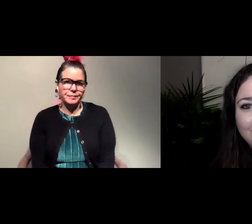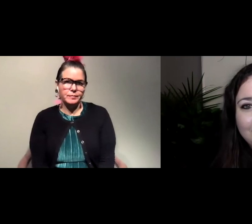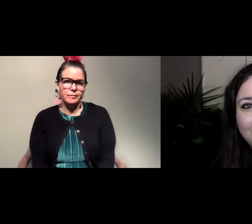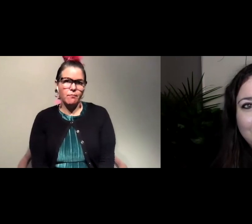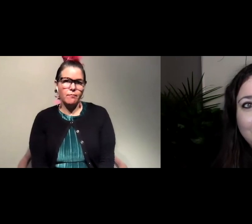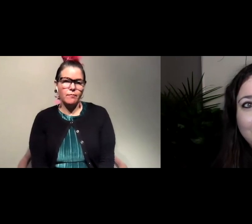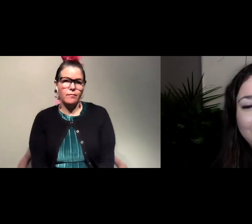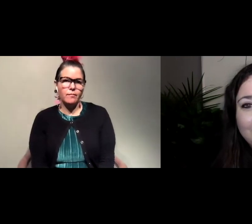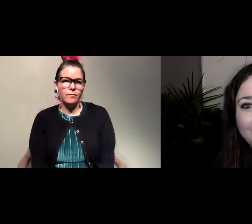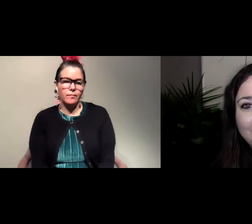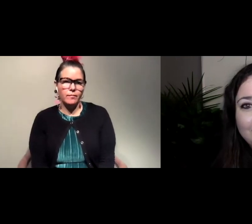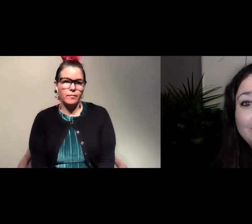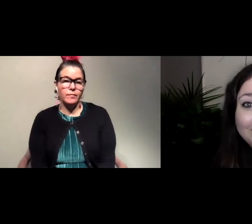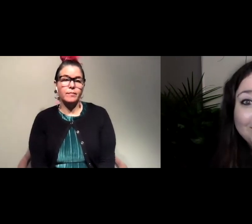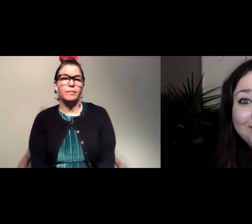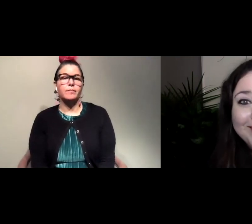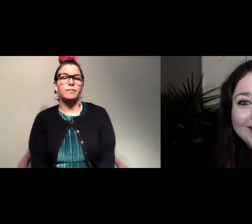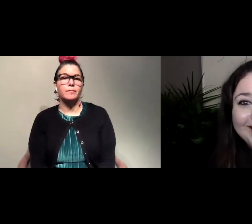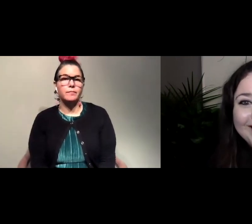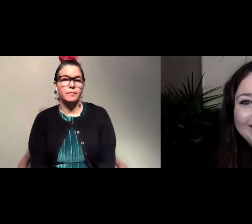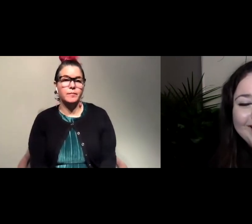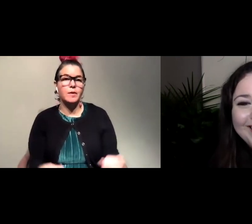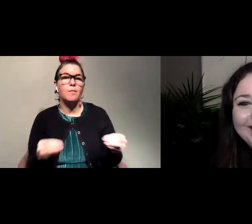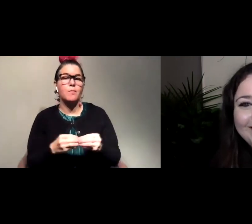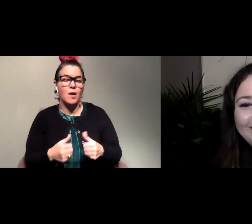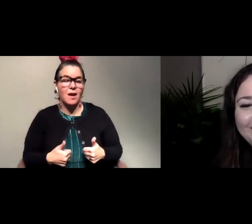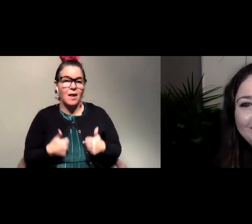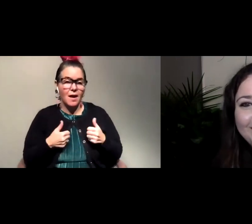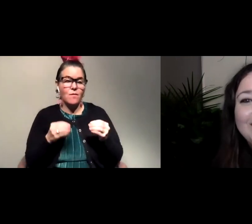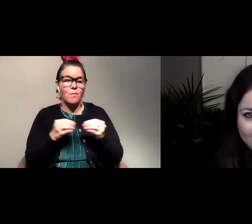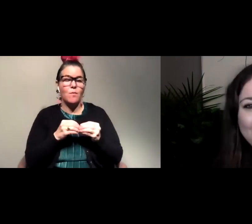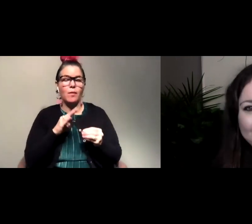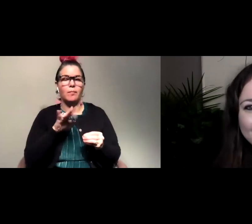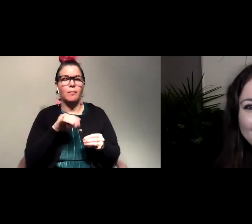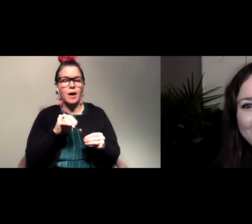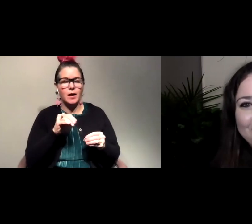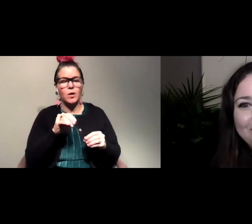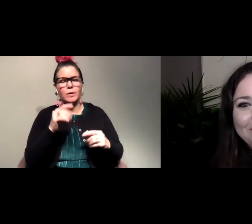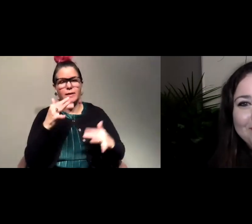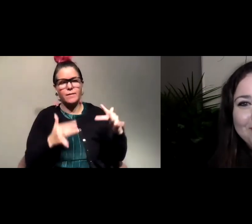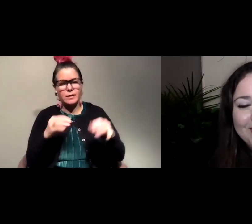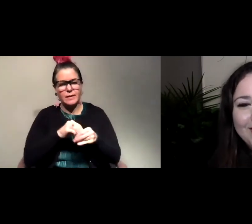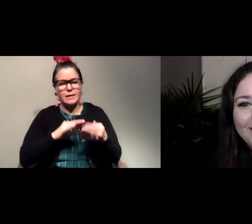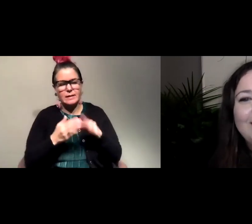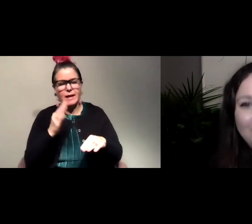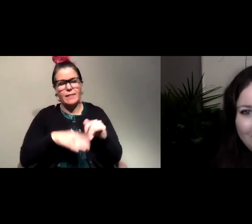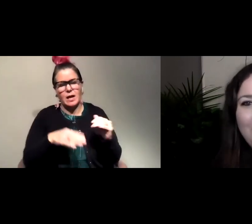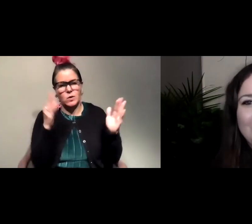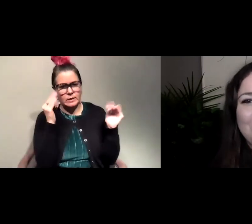There is more life and more biodiversity in the city than you think. Um, you just have to look for it.